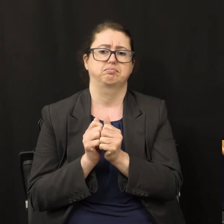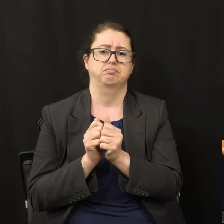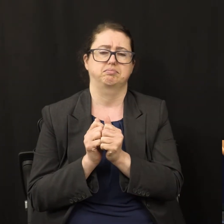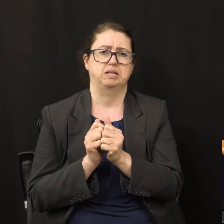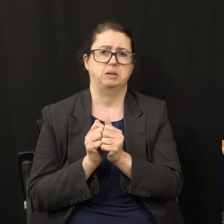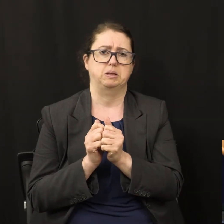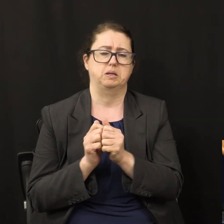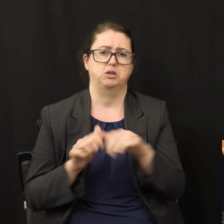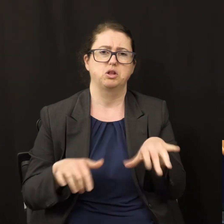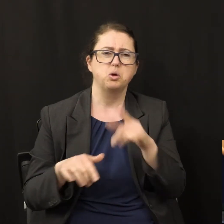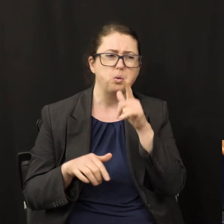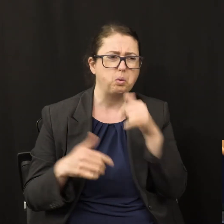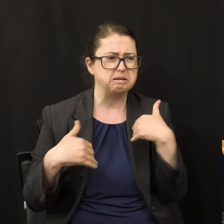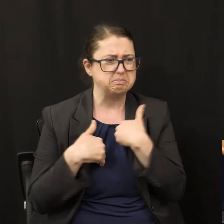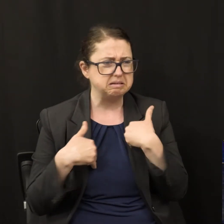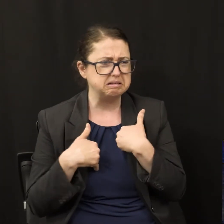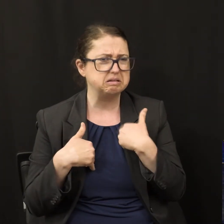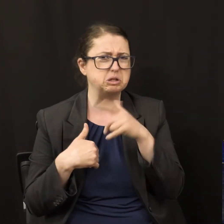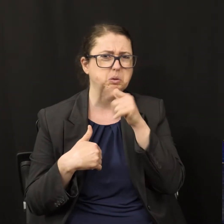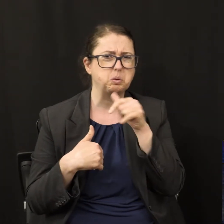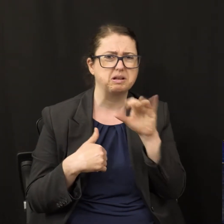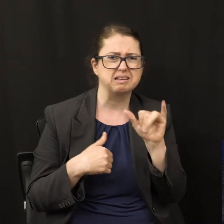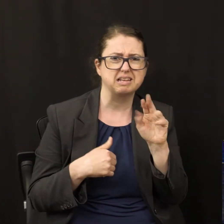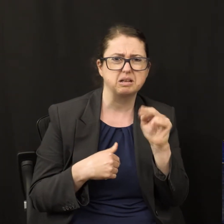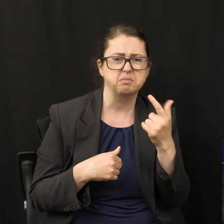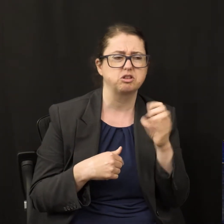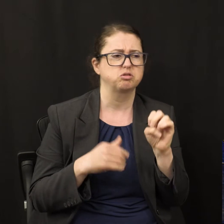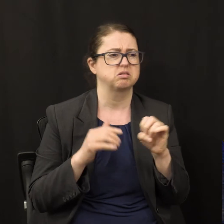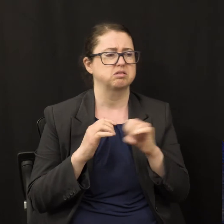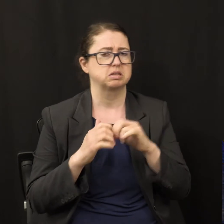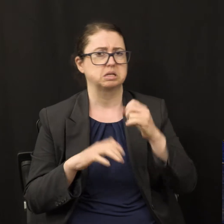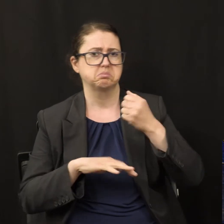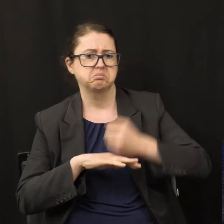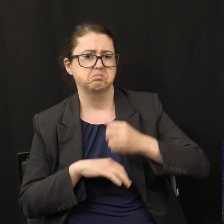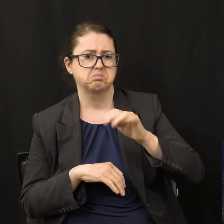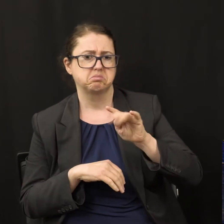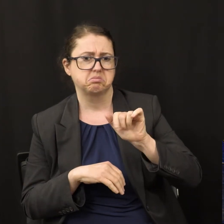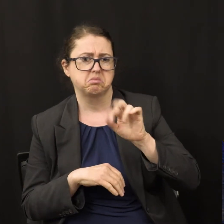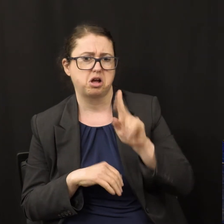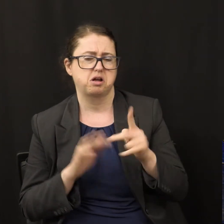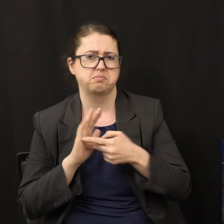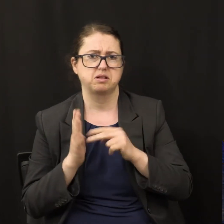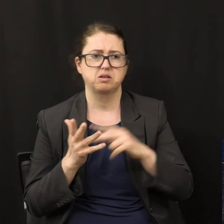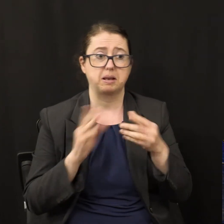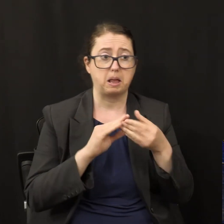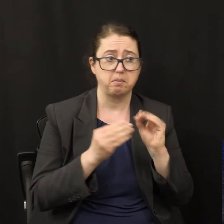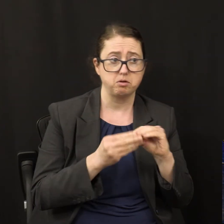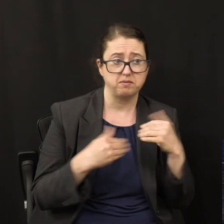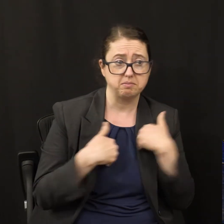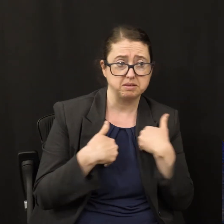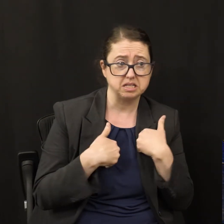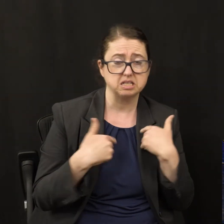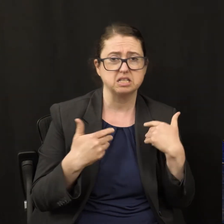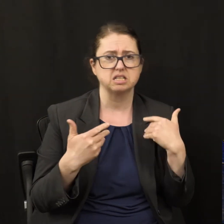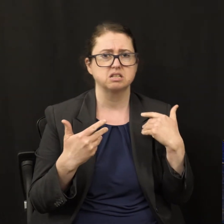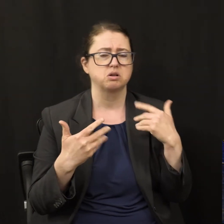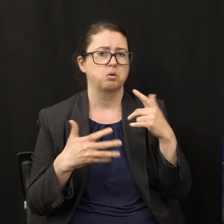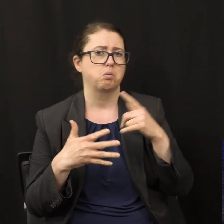Who is the image of the beast? What is the mark of the beast? What is the number of the beast? What is the wine of